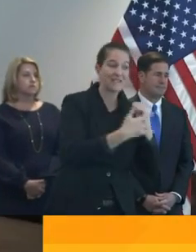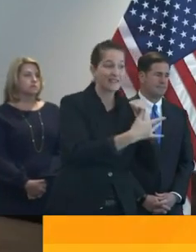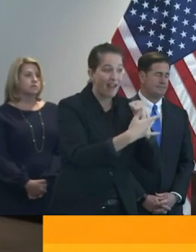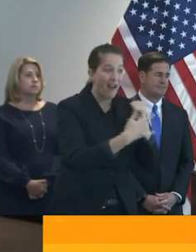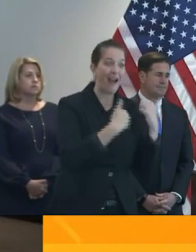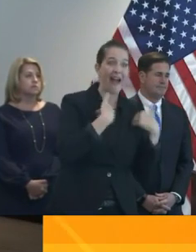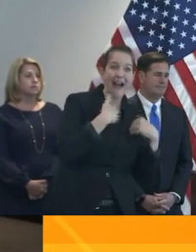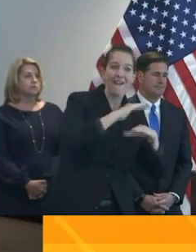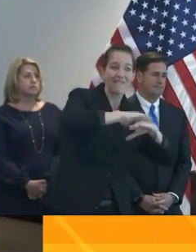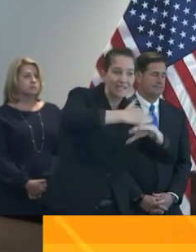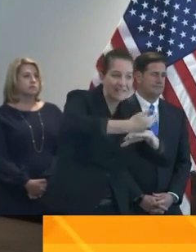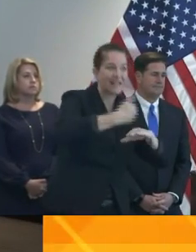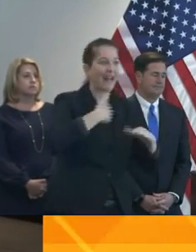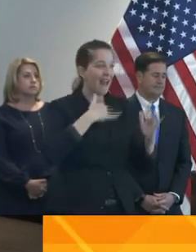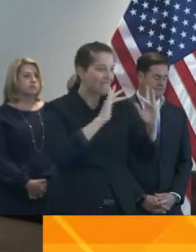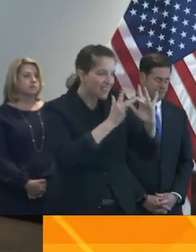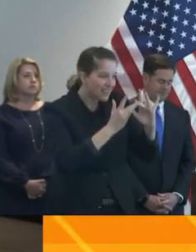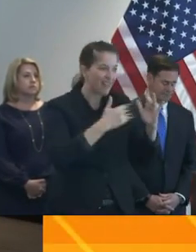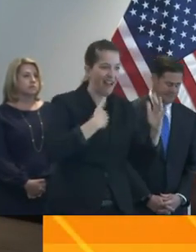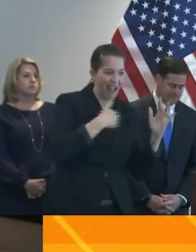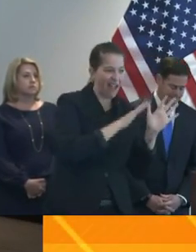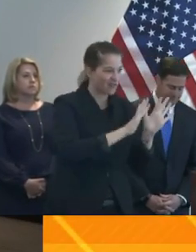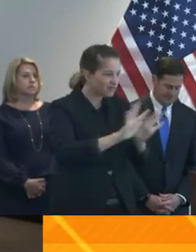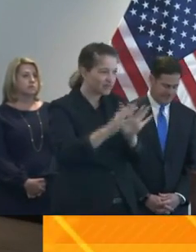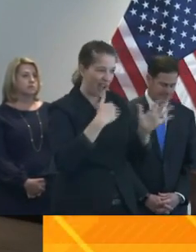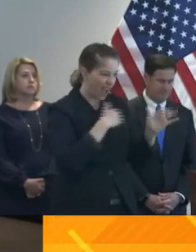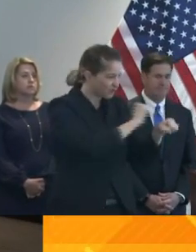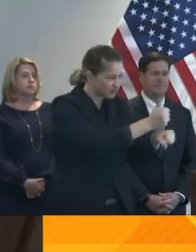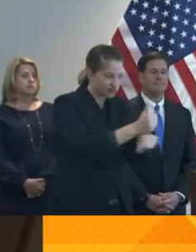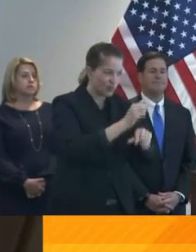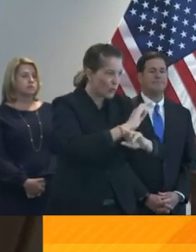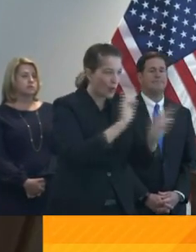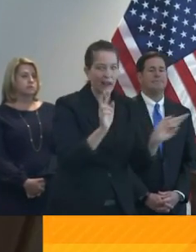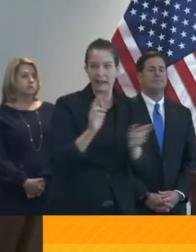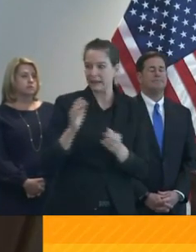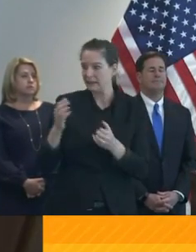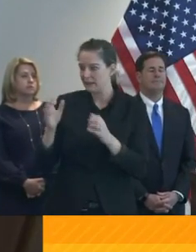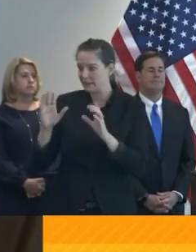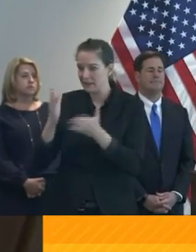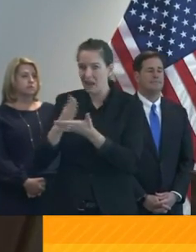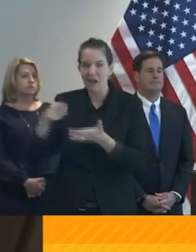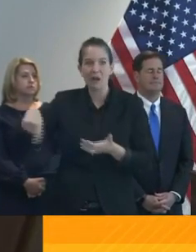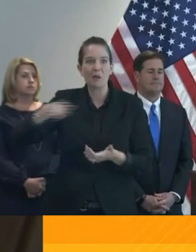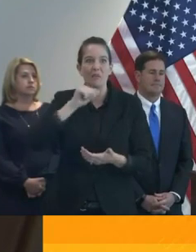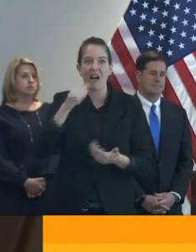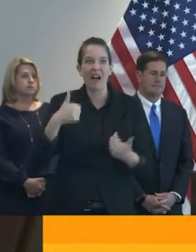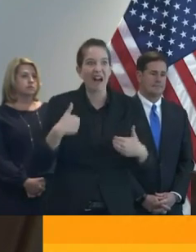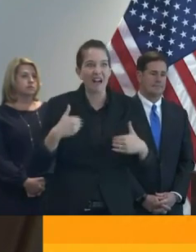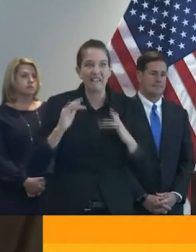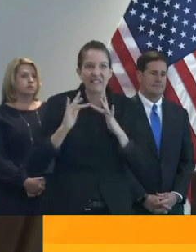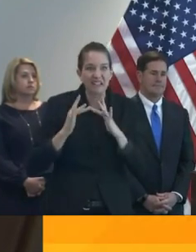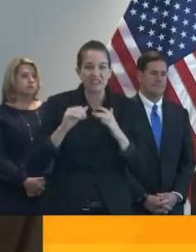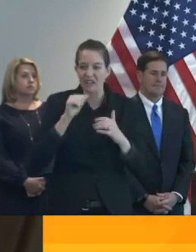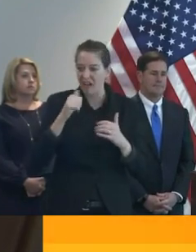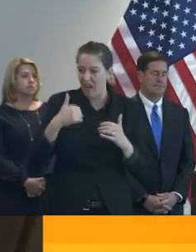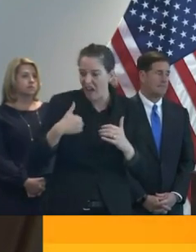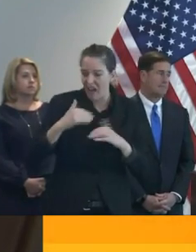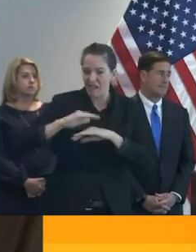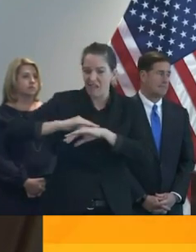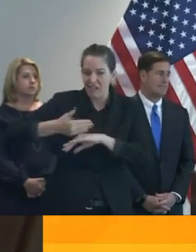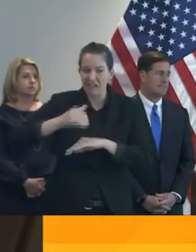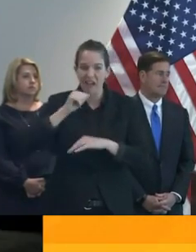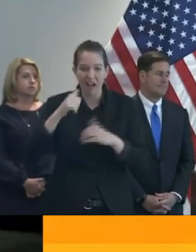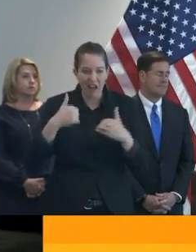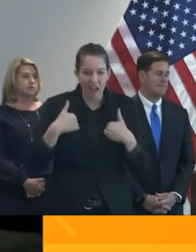and then the students who don't. And we've been collecting data on what the needs are of our students by asking districts who have been serving their